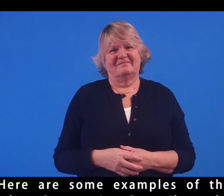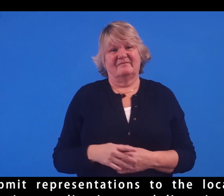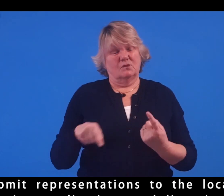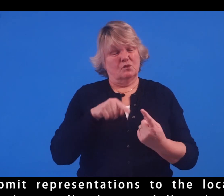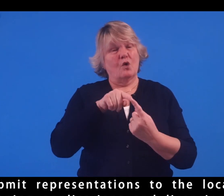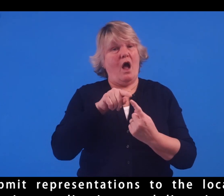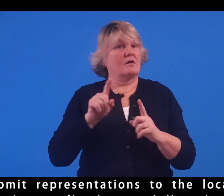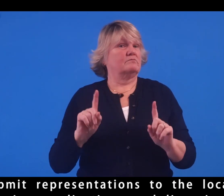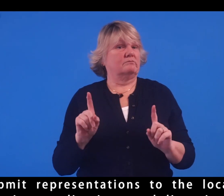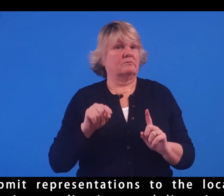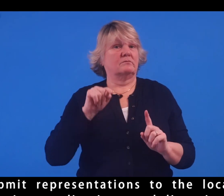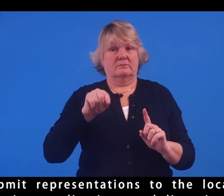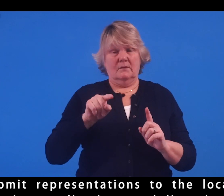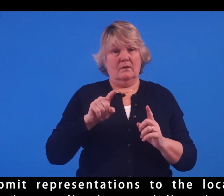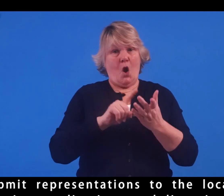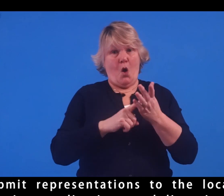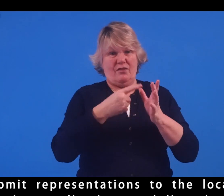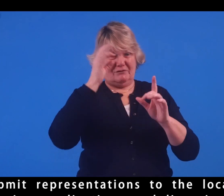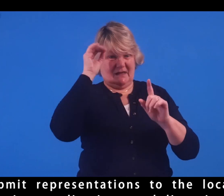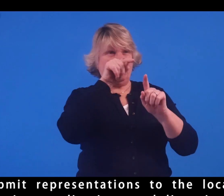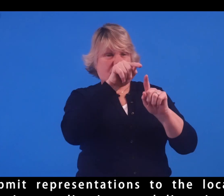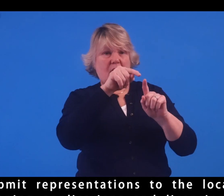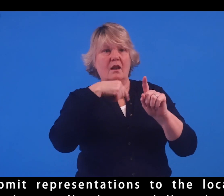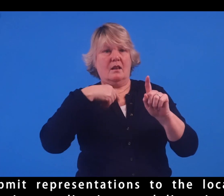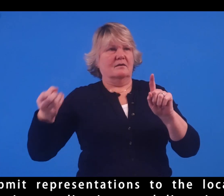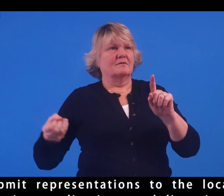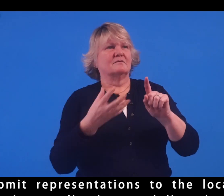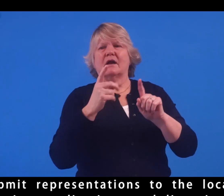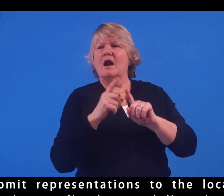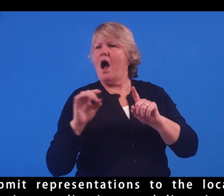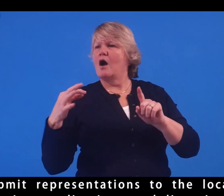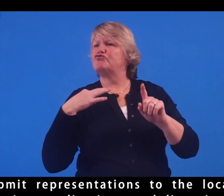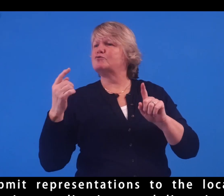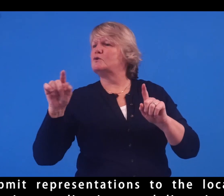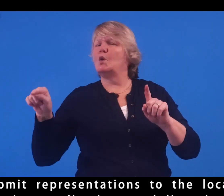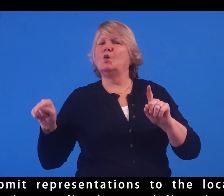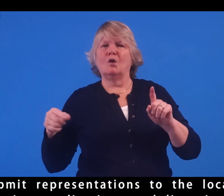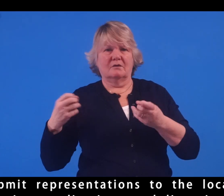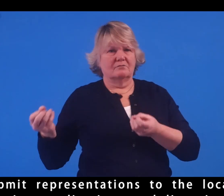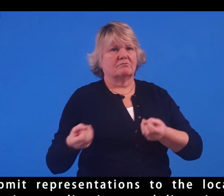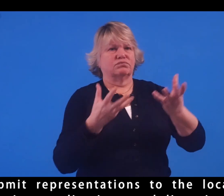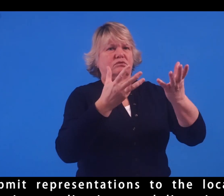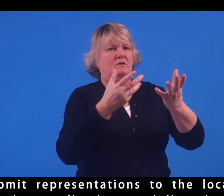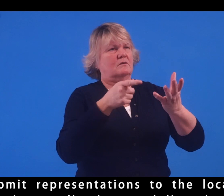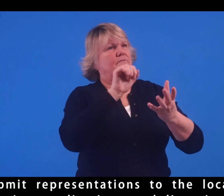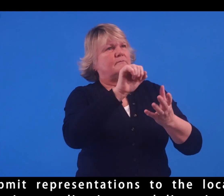Submit representations to the local authority on planning applications and licensing applications.